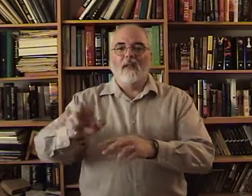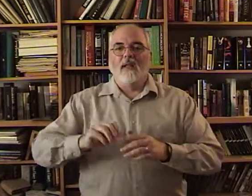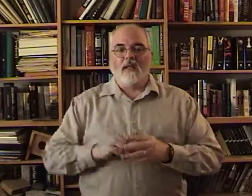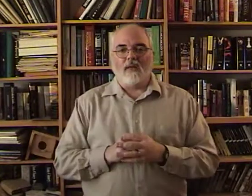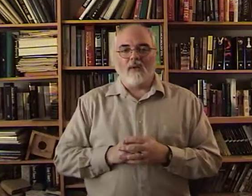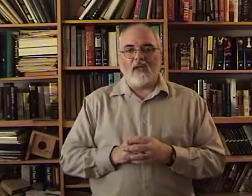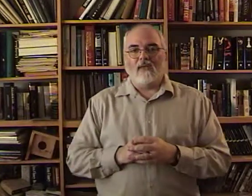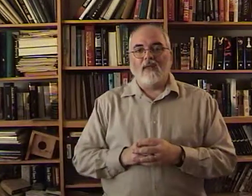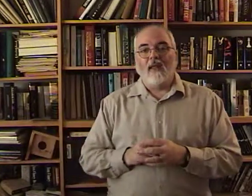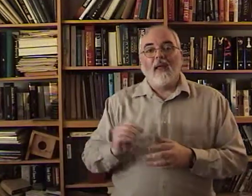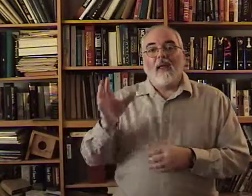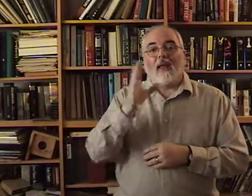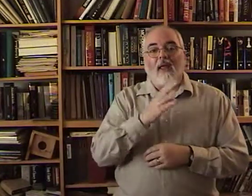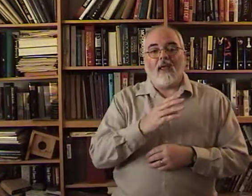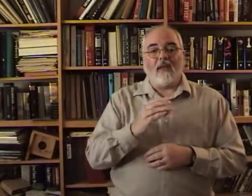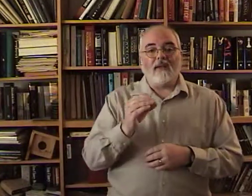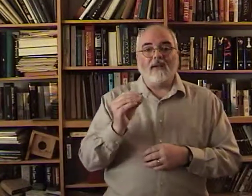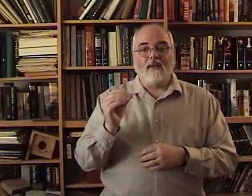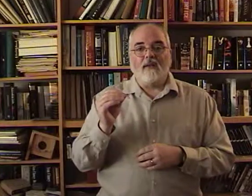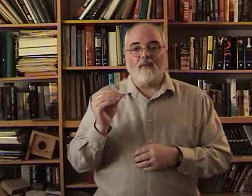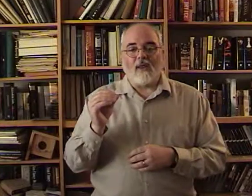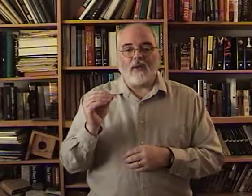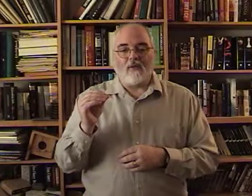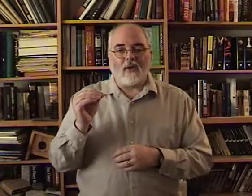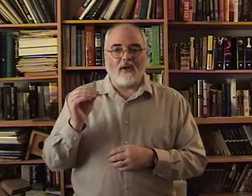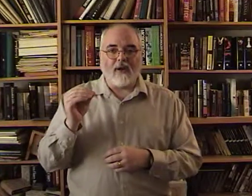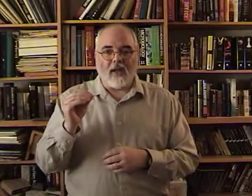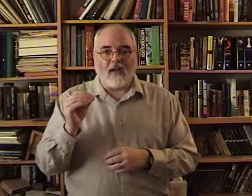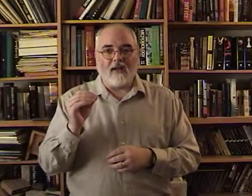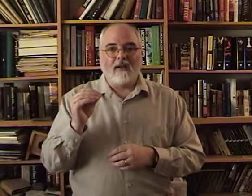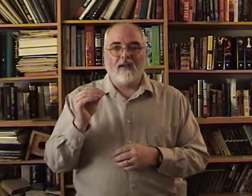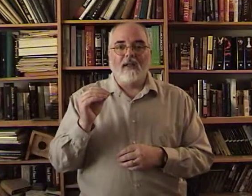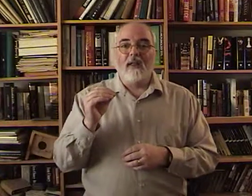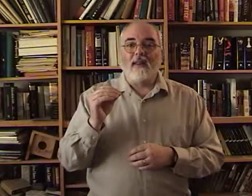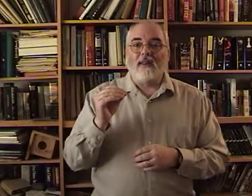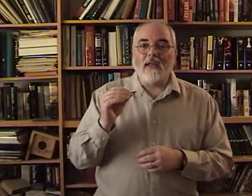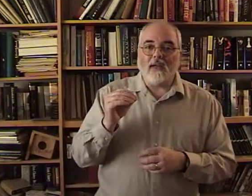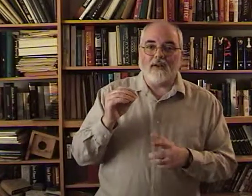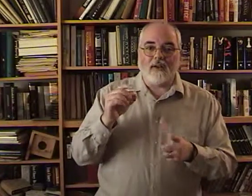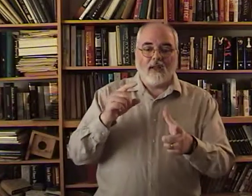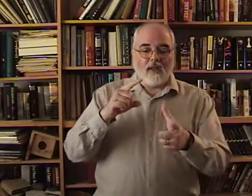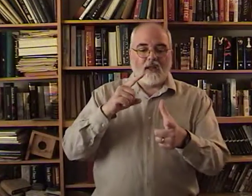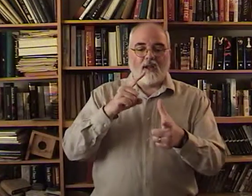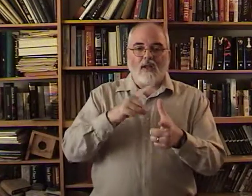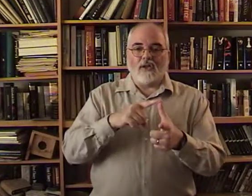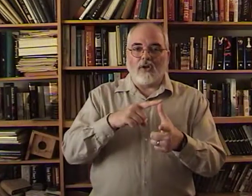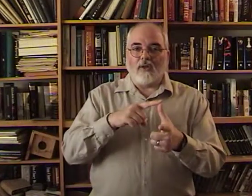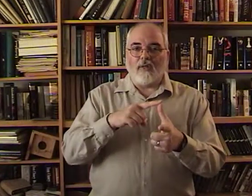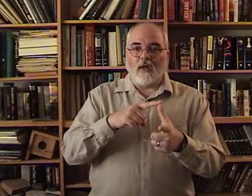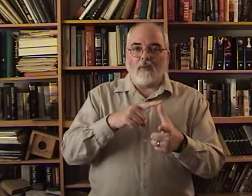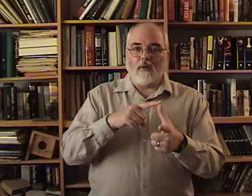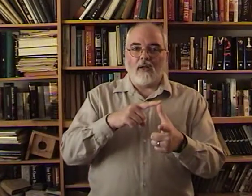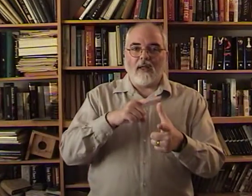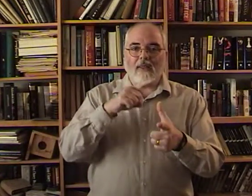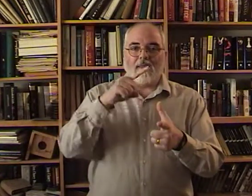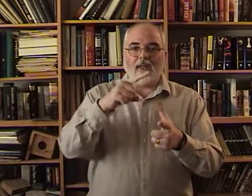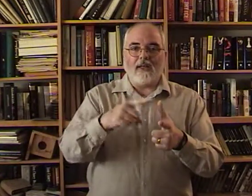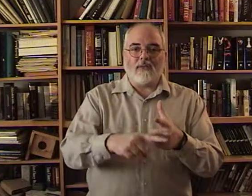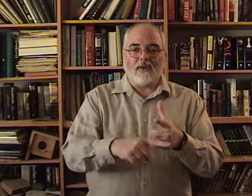Okay. And. I think we've already covered and. Then. It's on your thumb. And then it's on